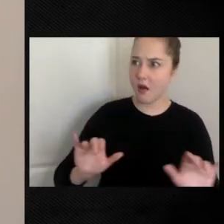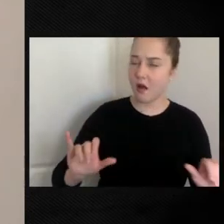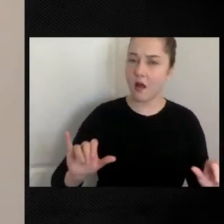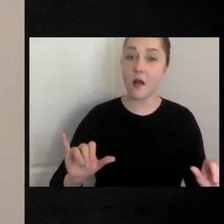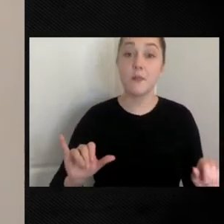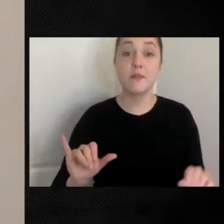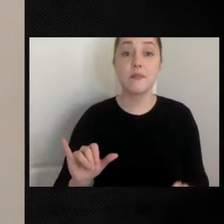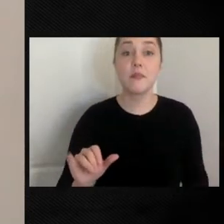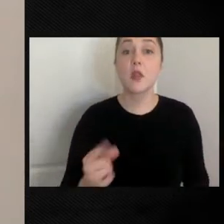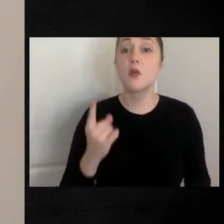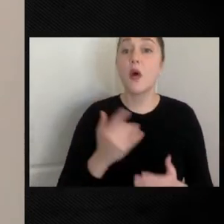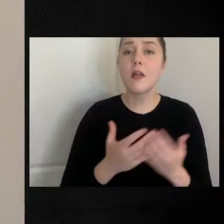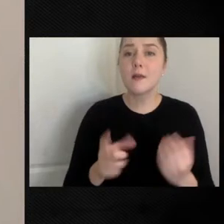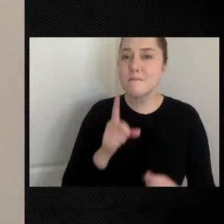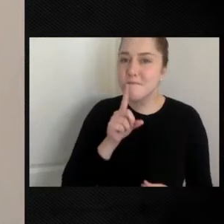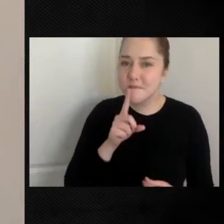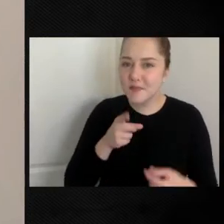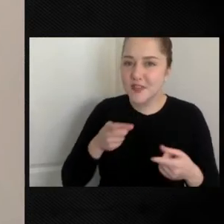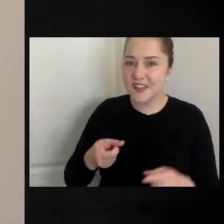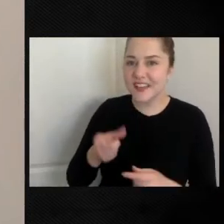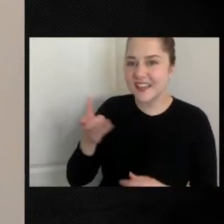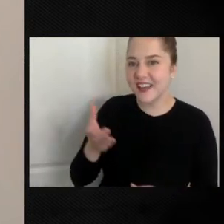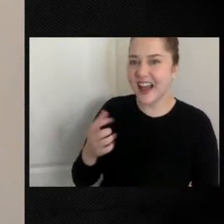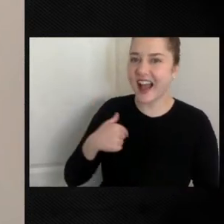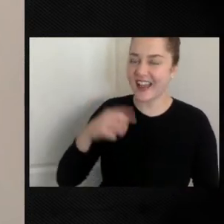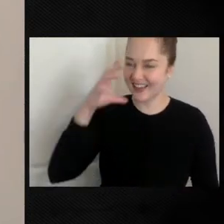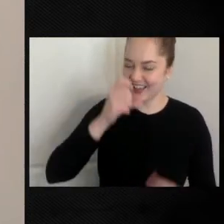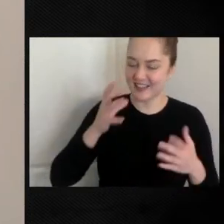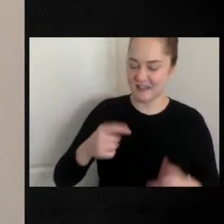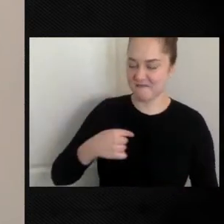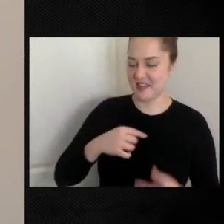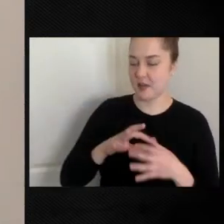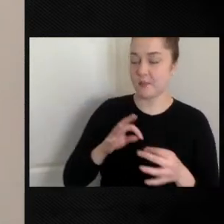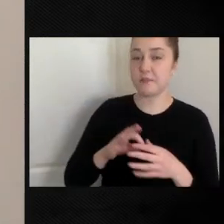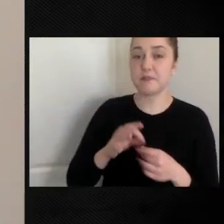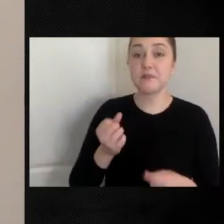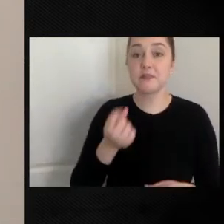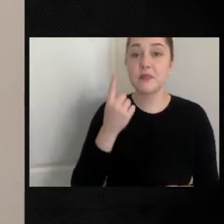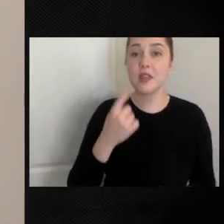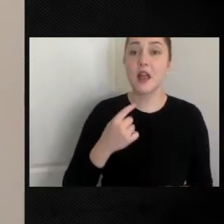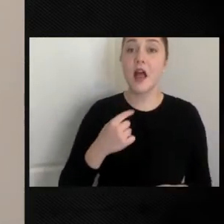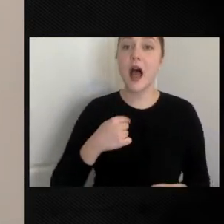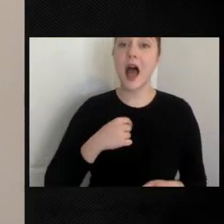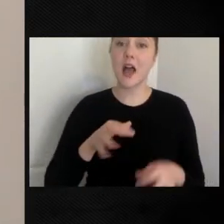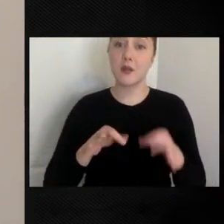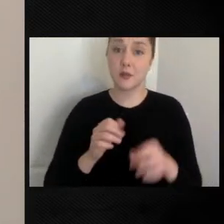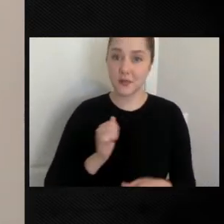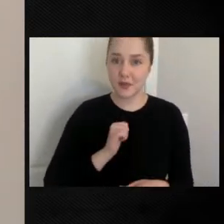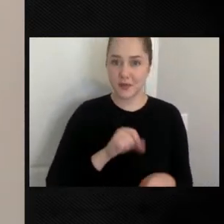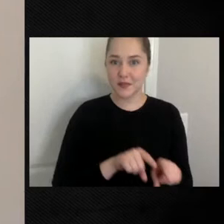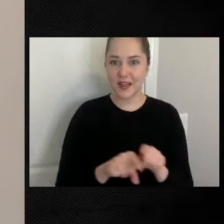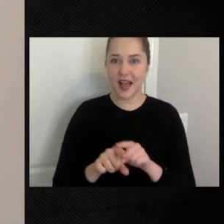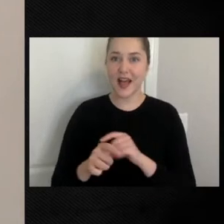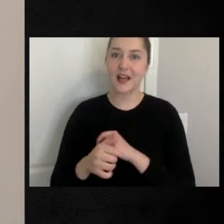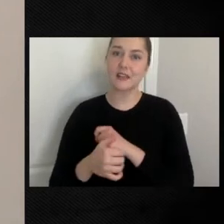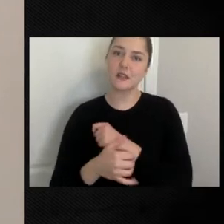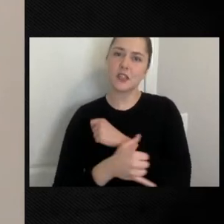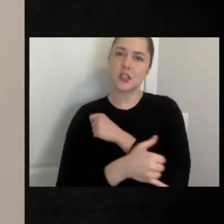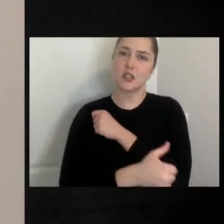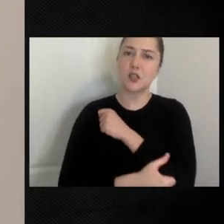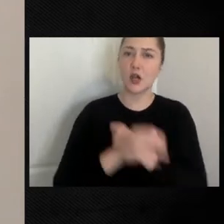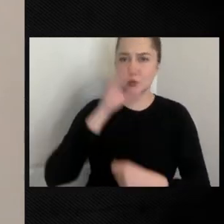say in his introduction, I guess he left a couple of things for me to say is, I describe myself as a country boy from East Baltimore.